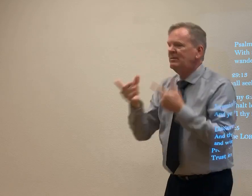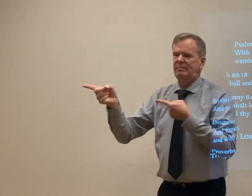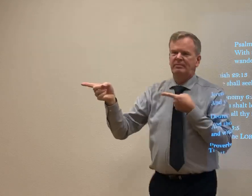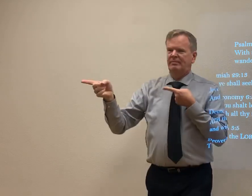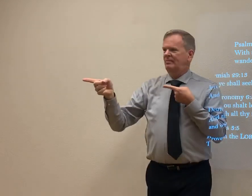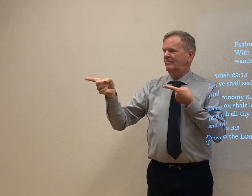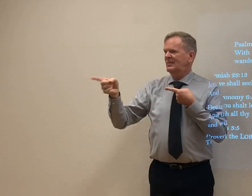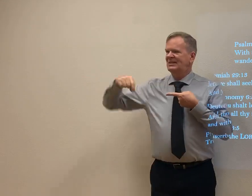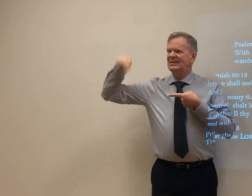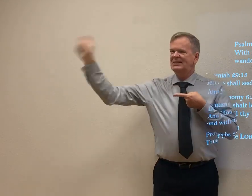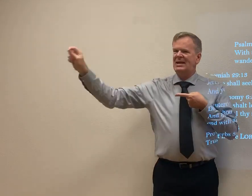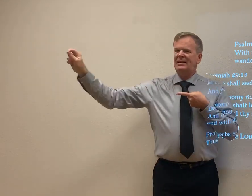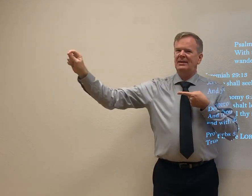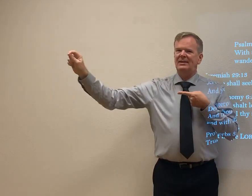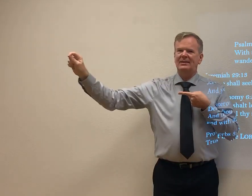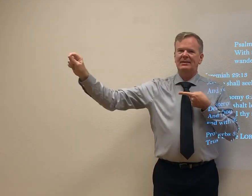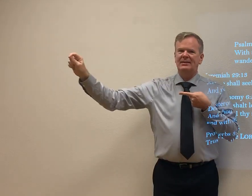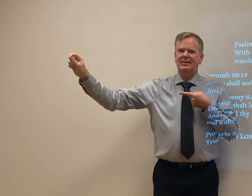Yes, search, trust, and obey. Exactly.